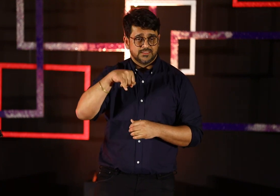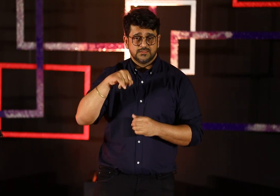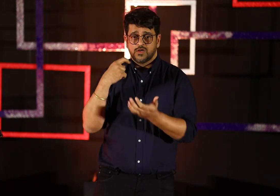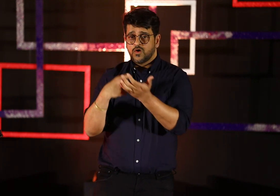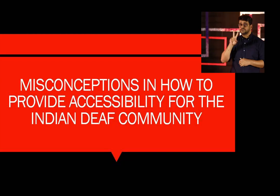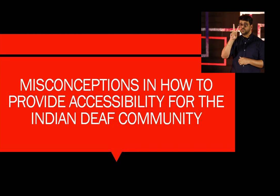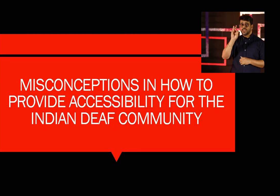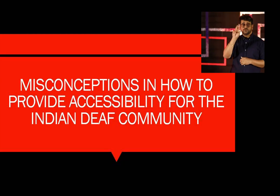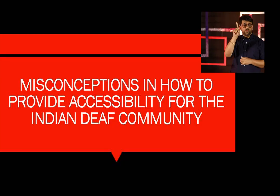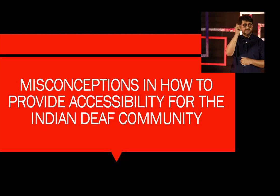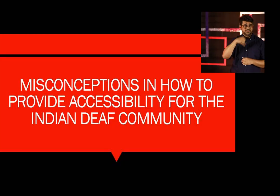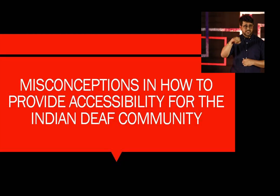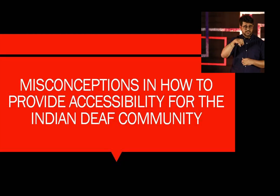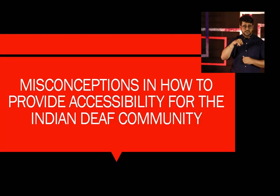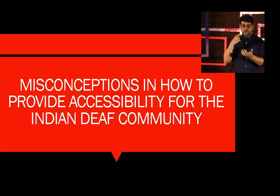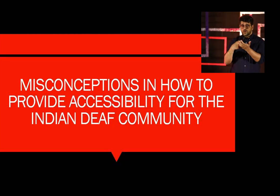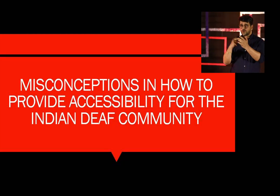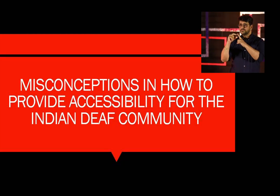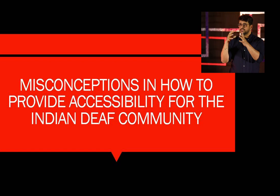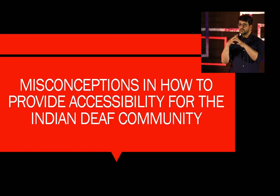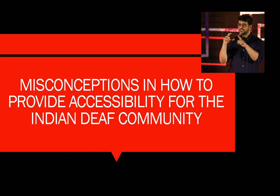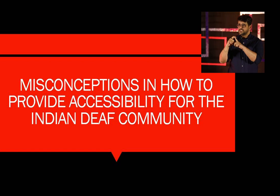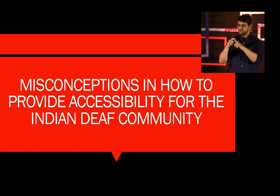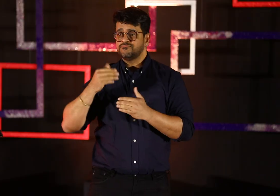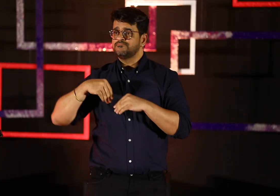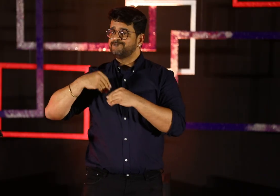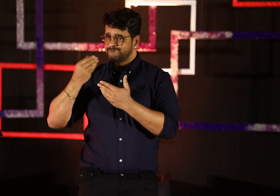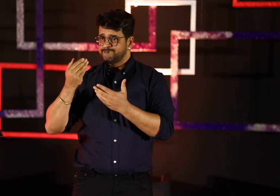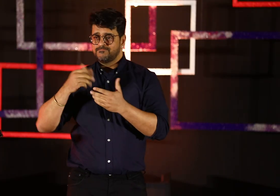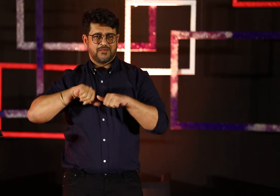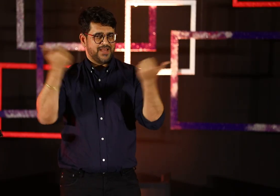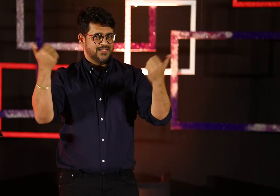Now, I have been in the country since 2016 and the Rights of Persons with Disability Act was passed.